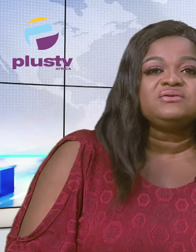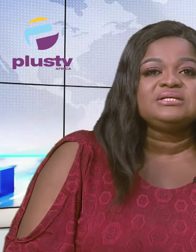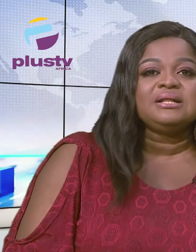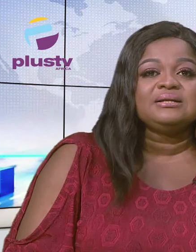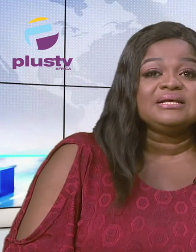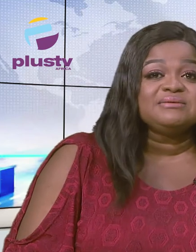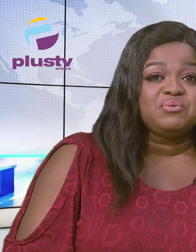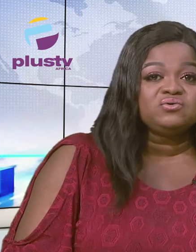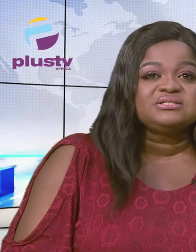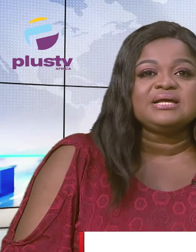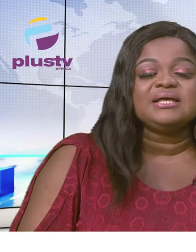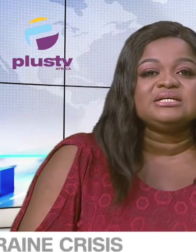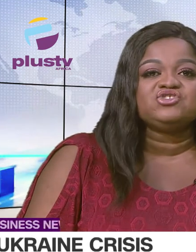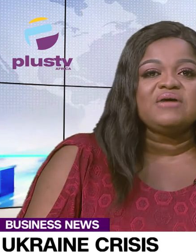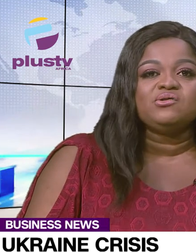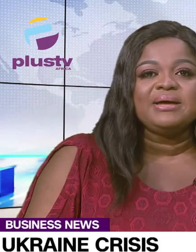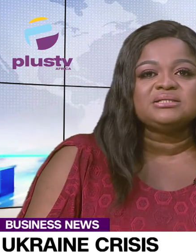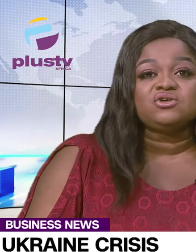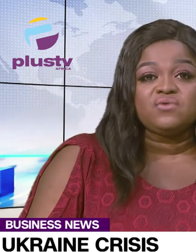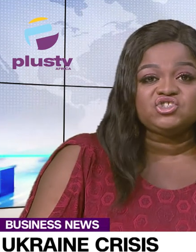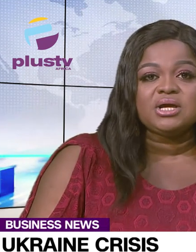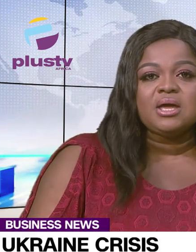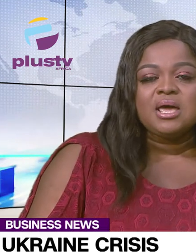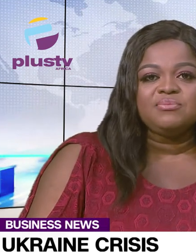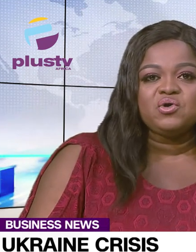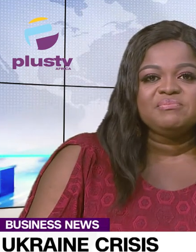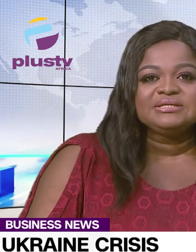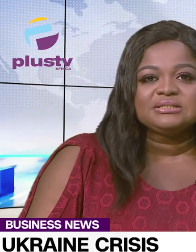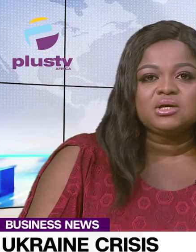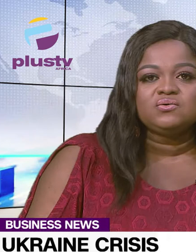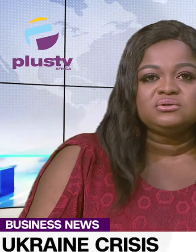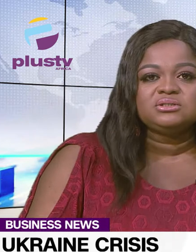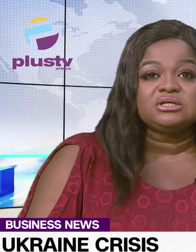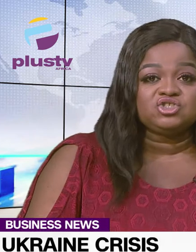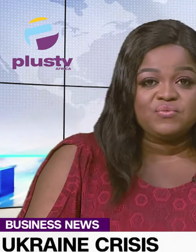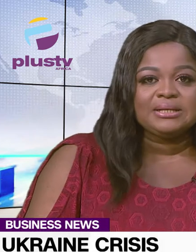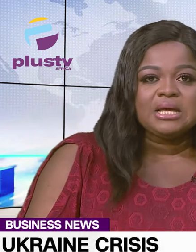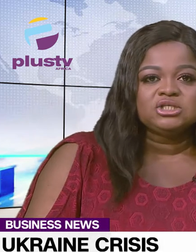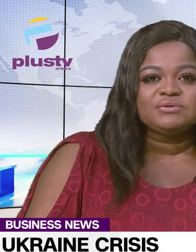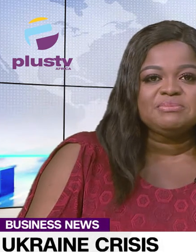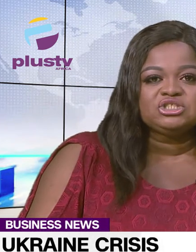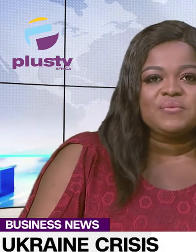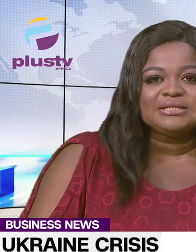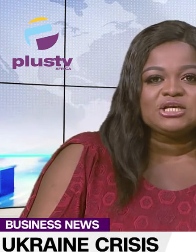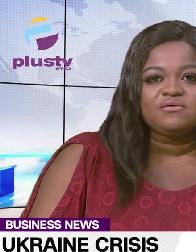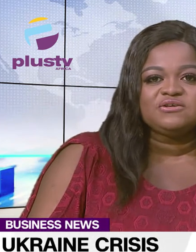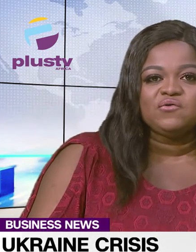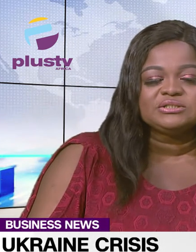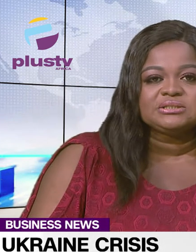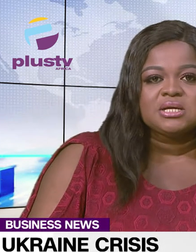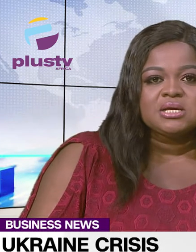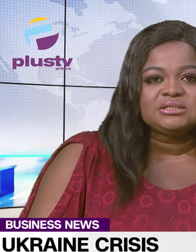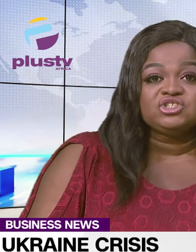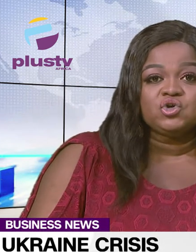New Zealand has imposed targeted travel bans on Russia and prohibited goods trade to its military and security